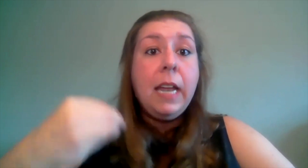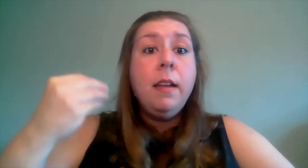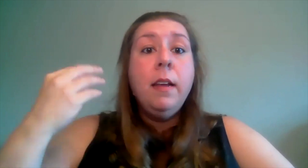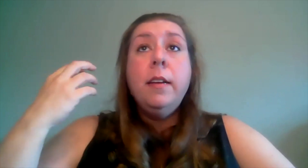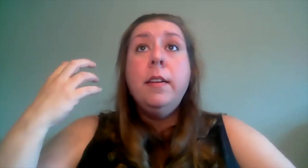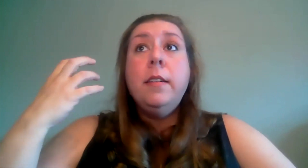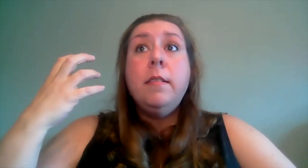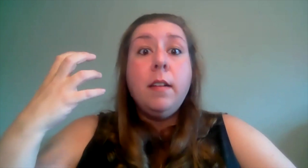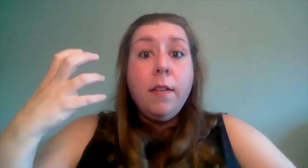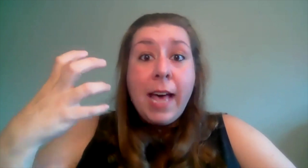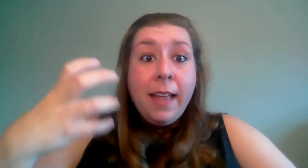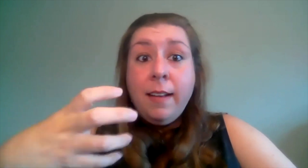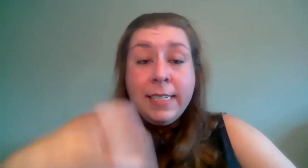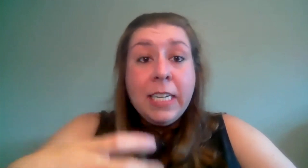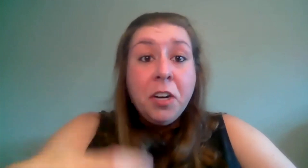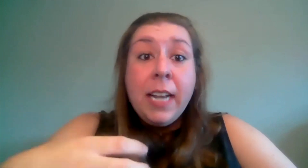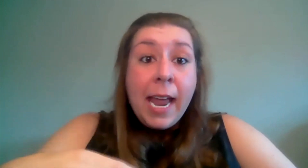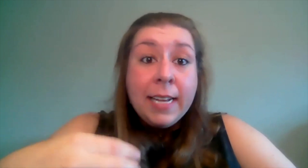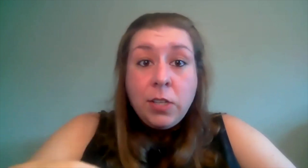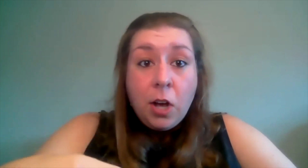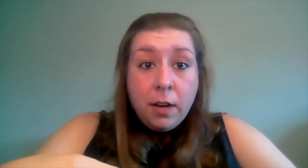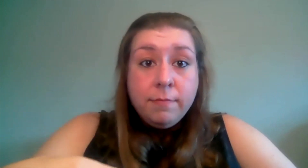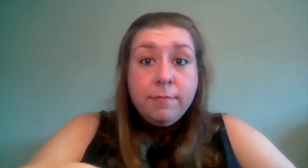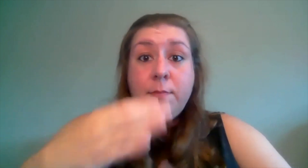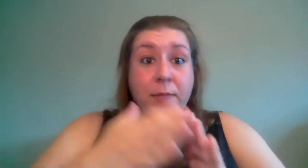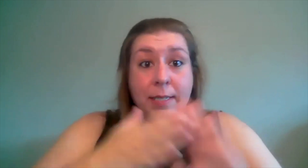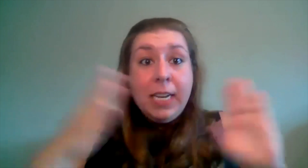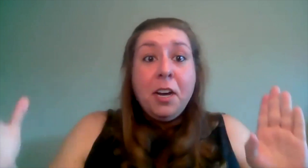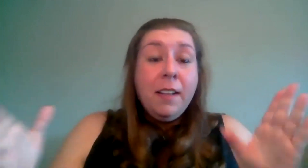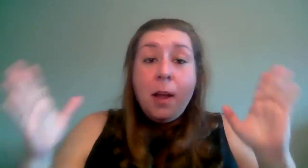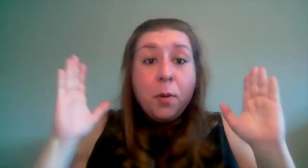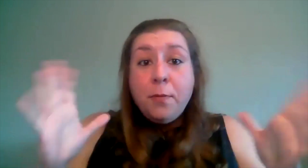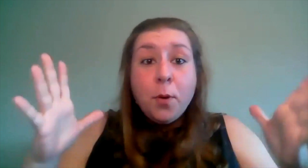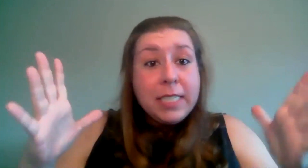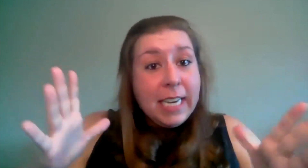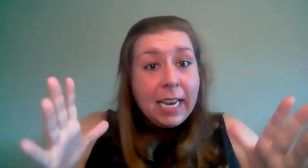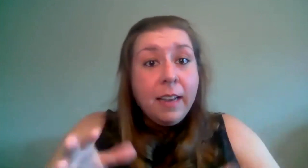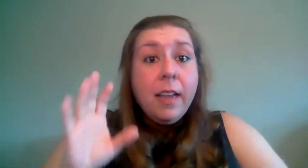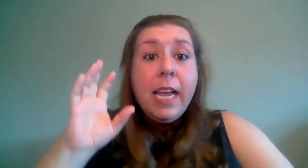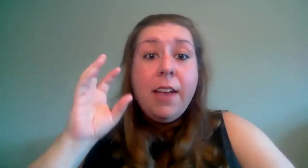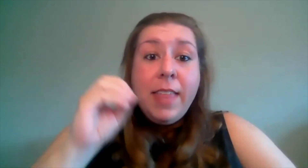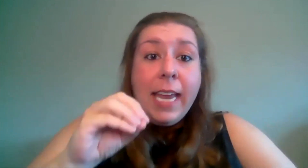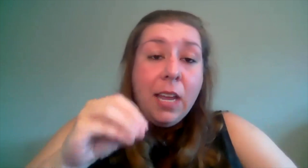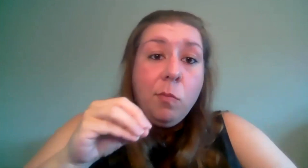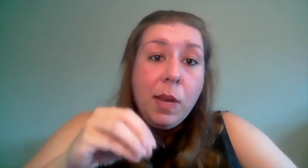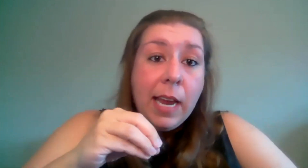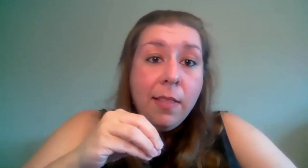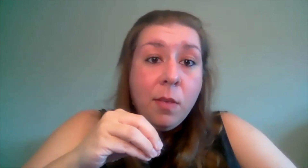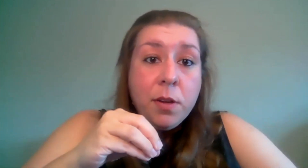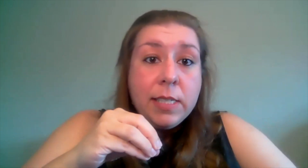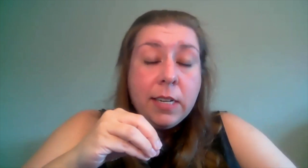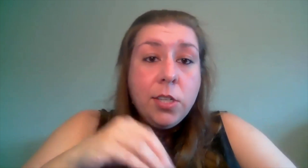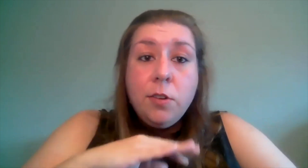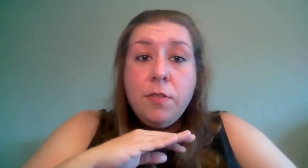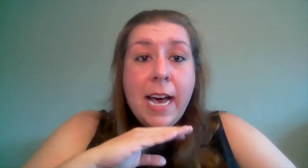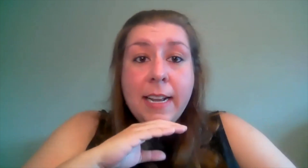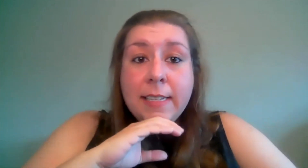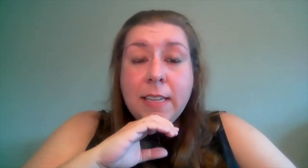that during a song during number 14 if they can be in the music too that is